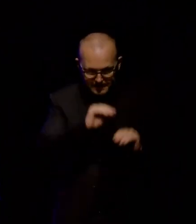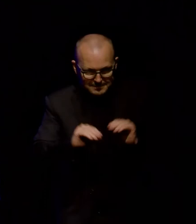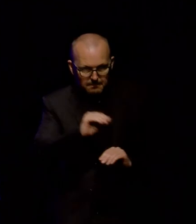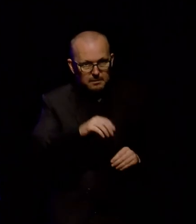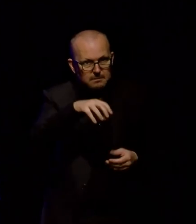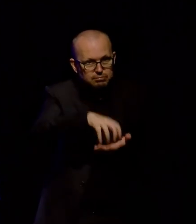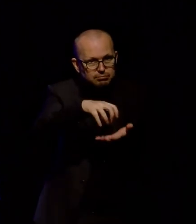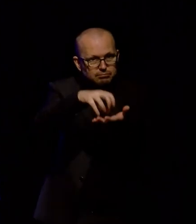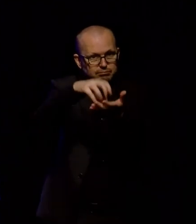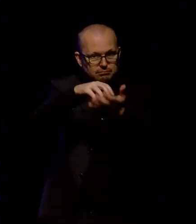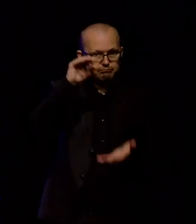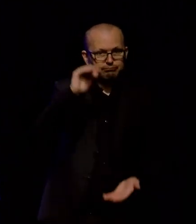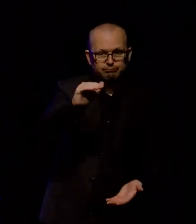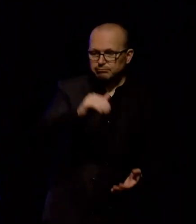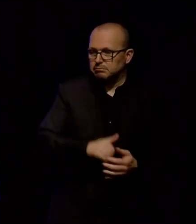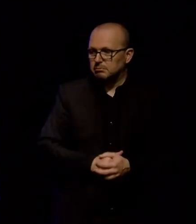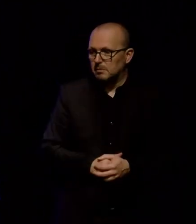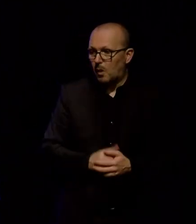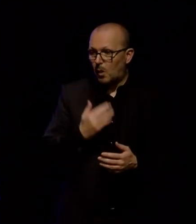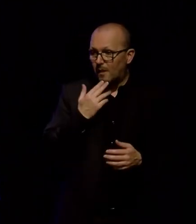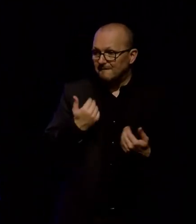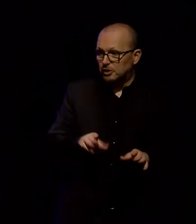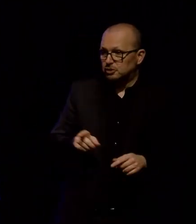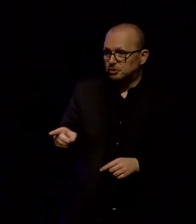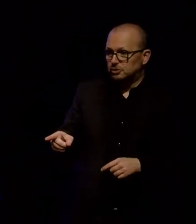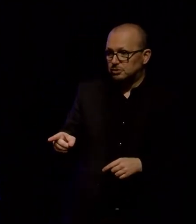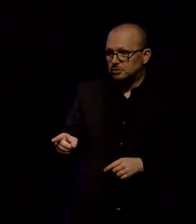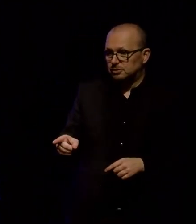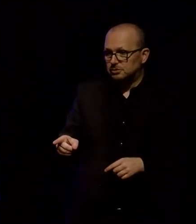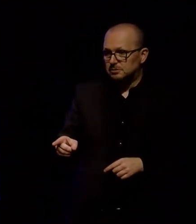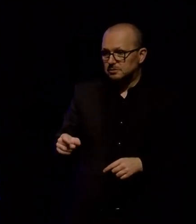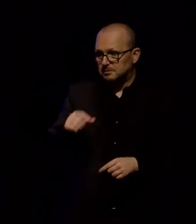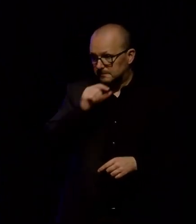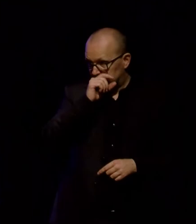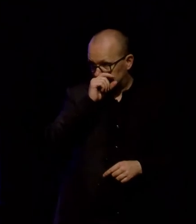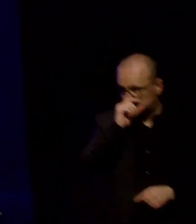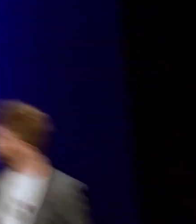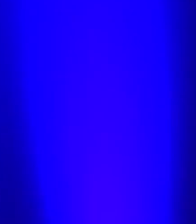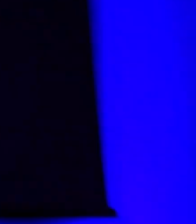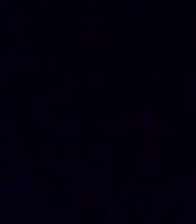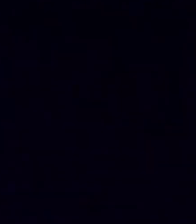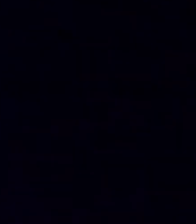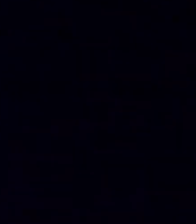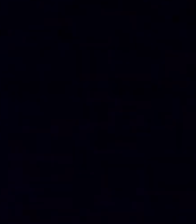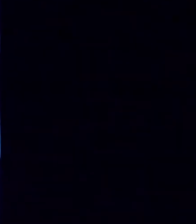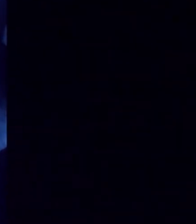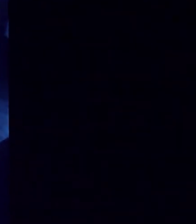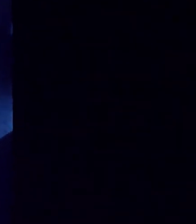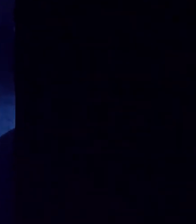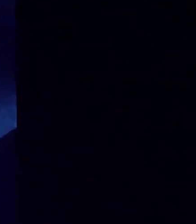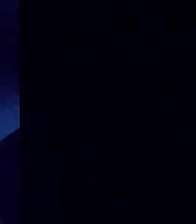Once printed and all out together, they come out looking a little bit like this. You might have noticed there's a couple of holes in the bottom.